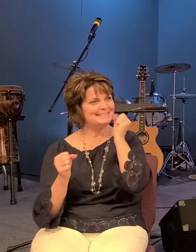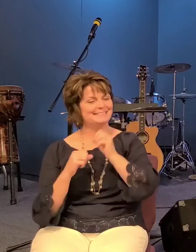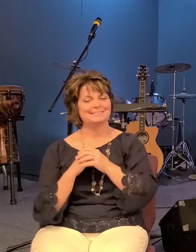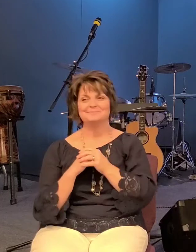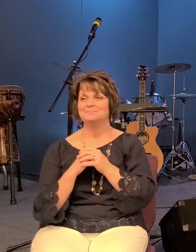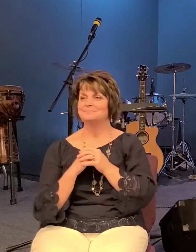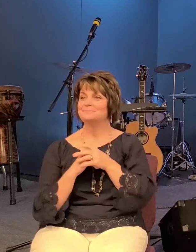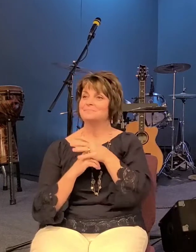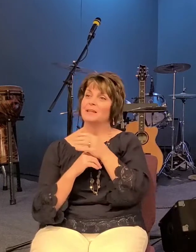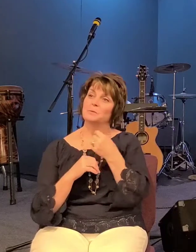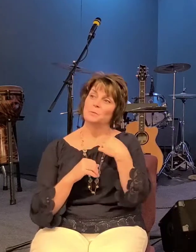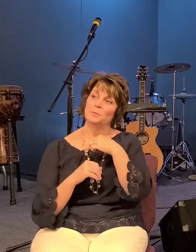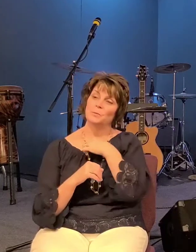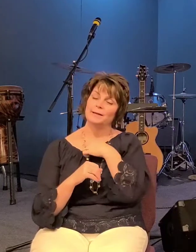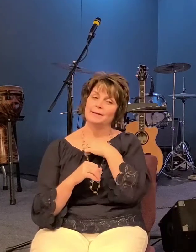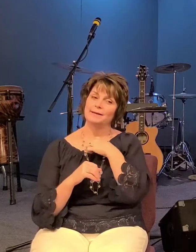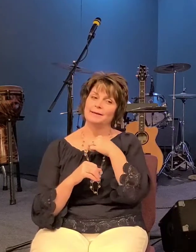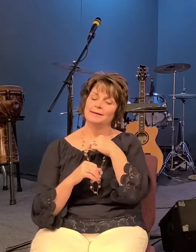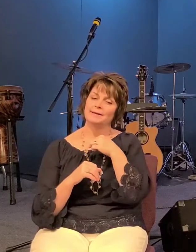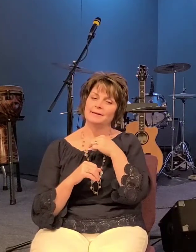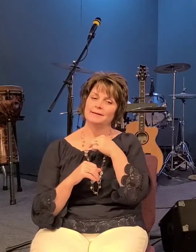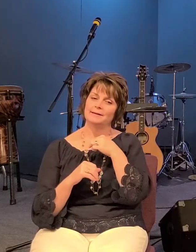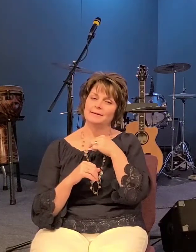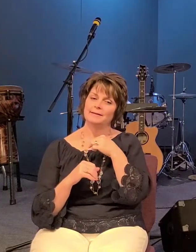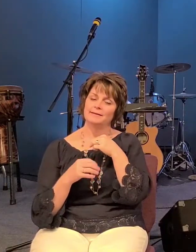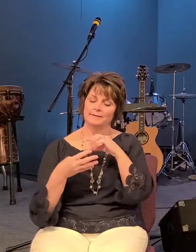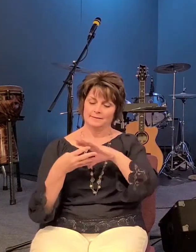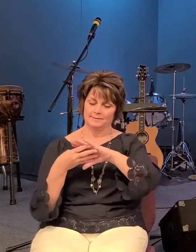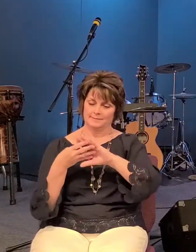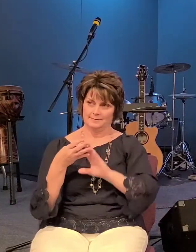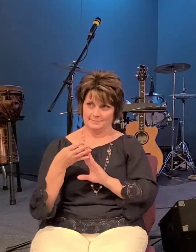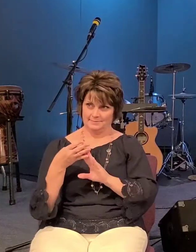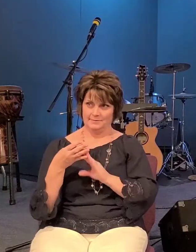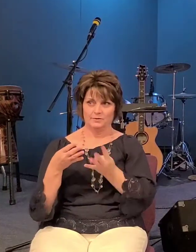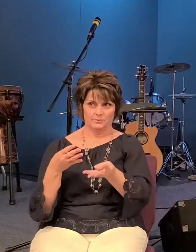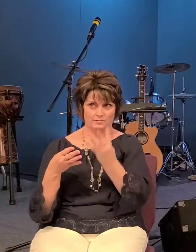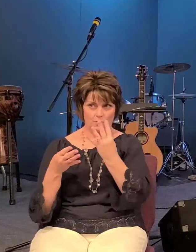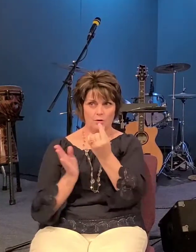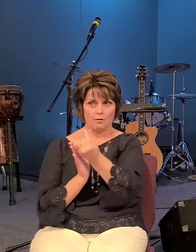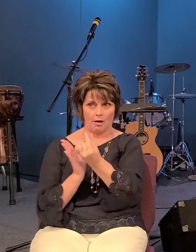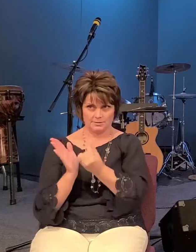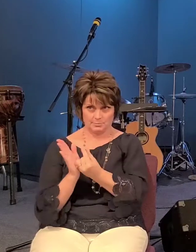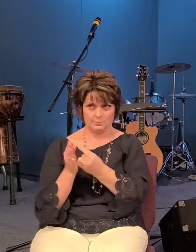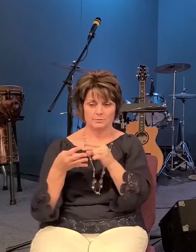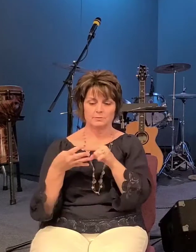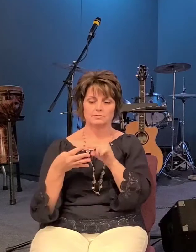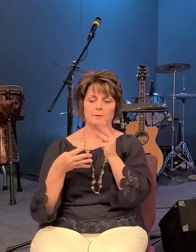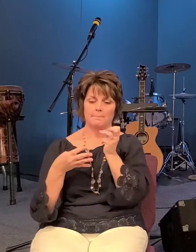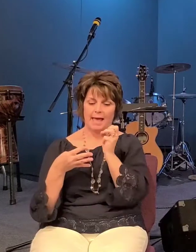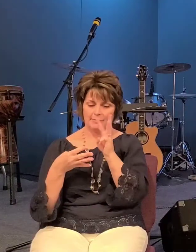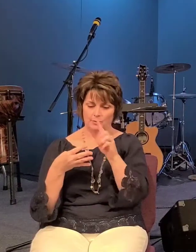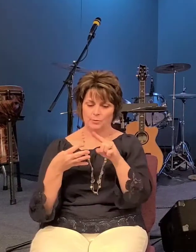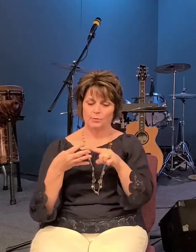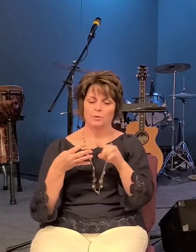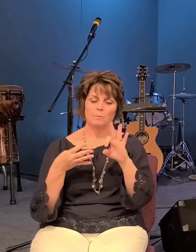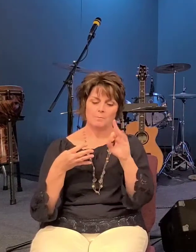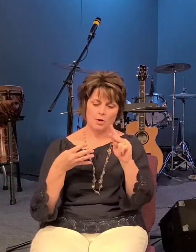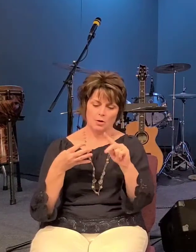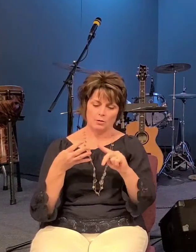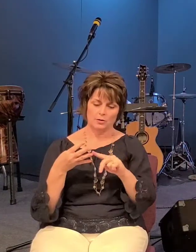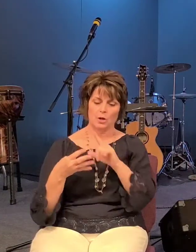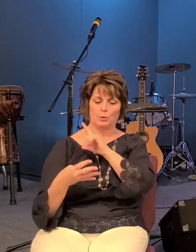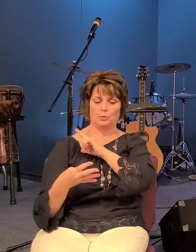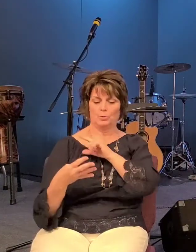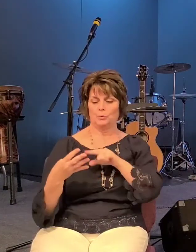and when we look at the collective accounts from the four gospels we see this picture of jesus